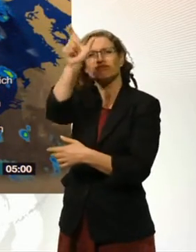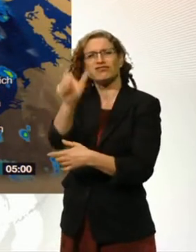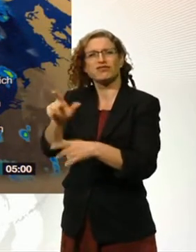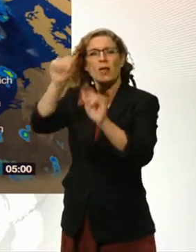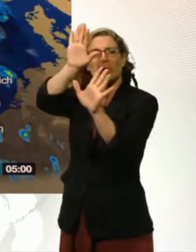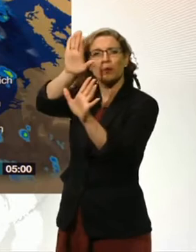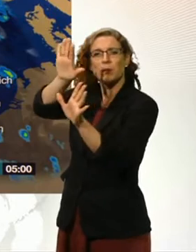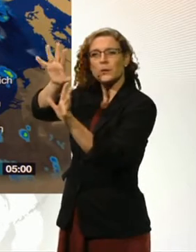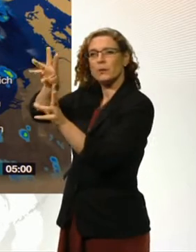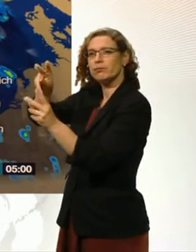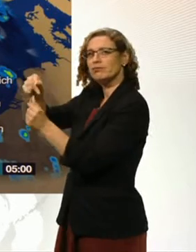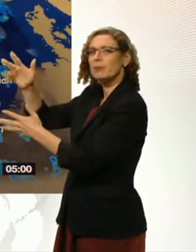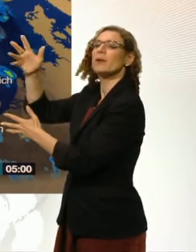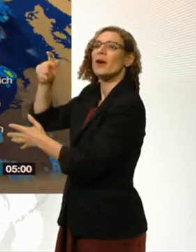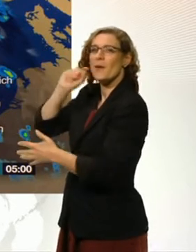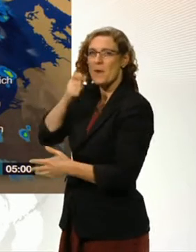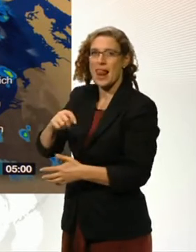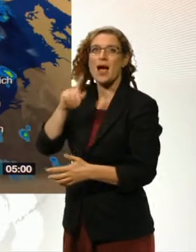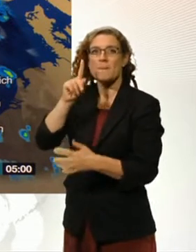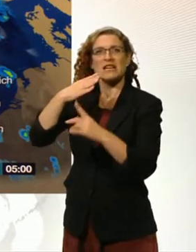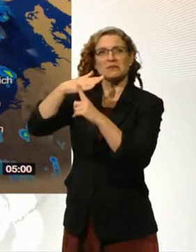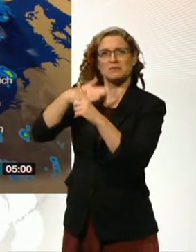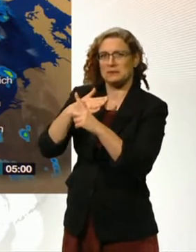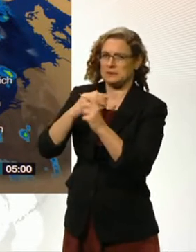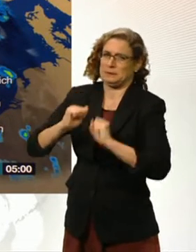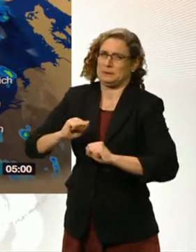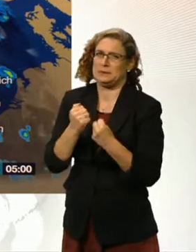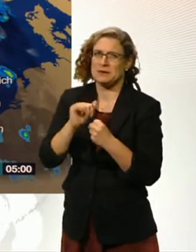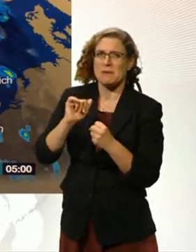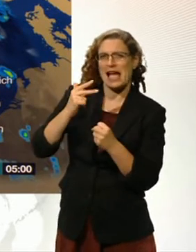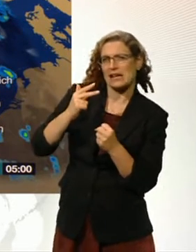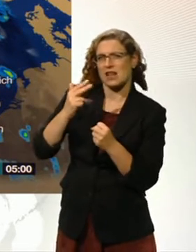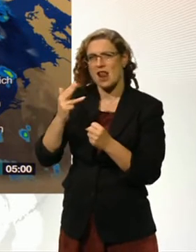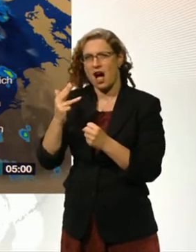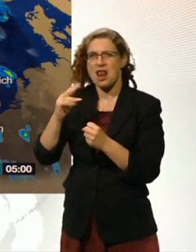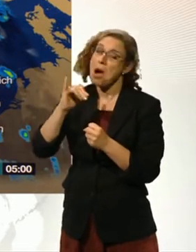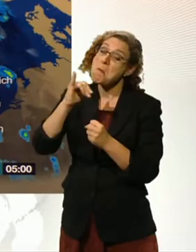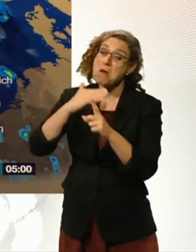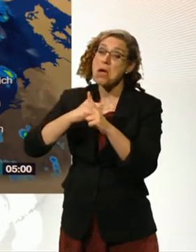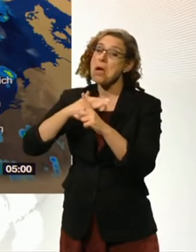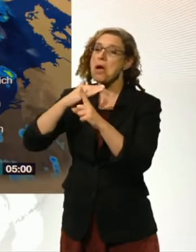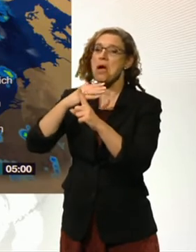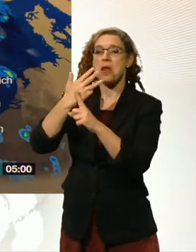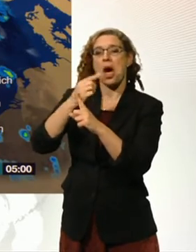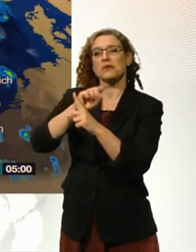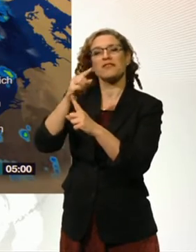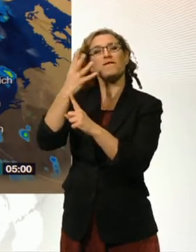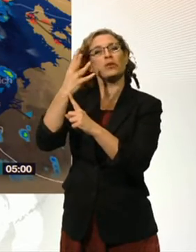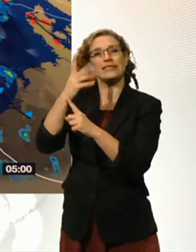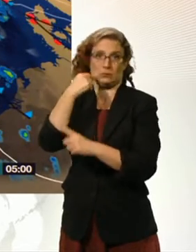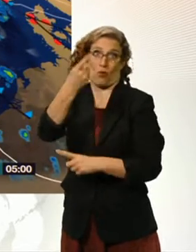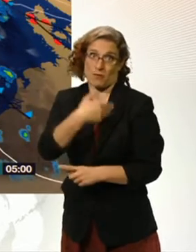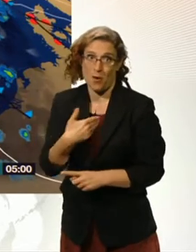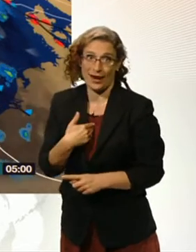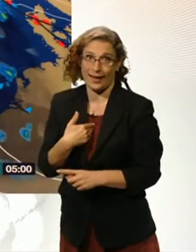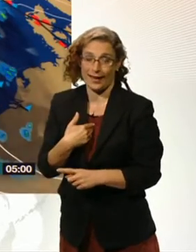clearer skies, temperatures in rural spots are falling into single figures, but perhaps 9 to 14 to greet us first thing on Saturday morning. But